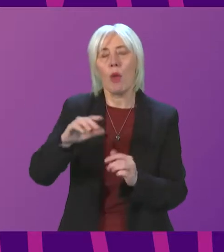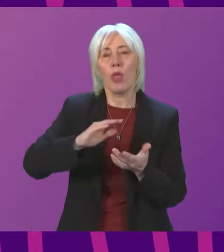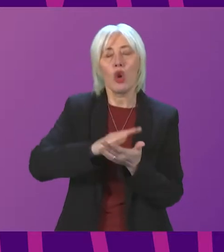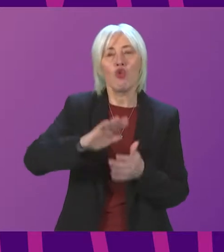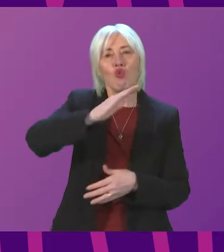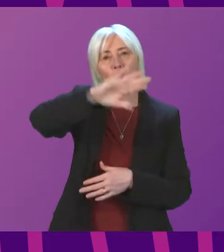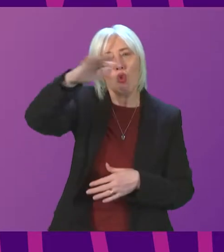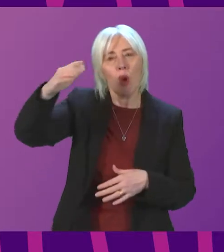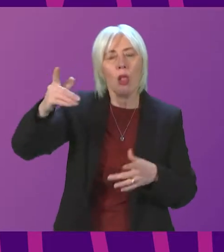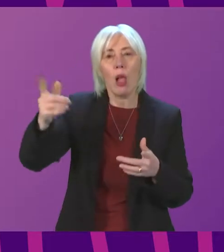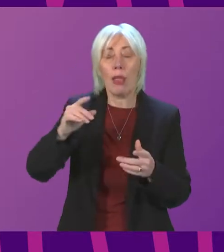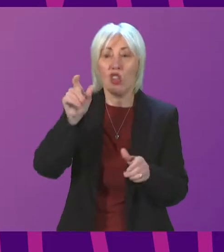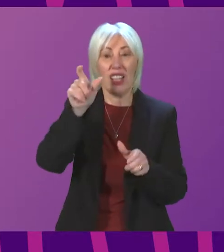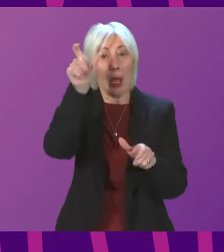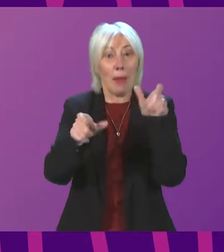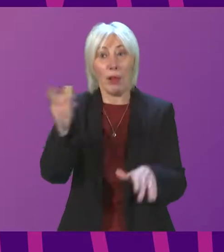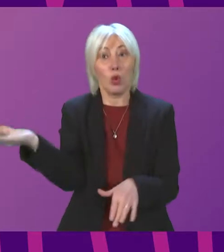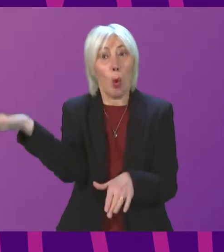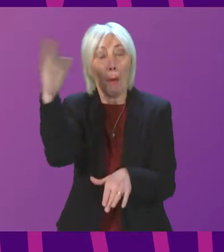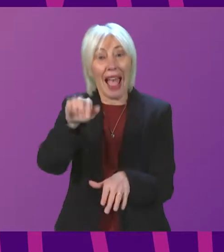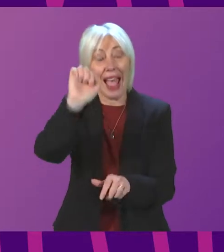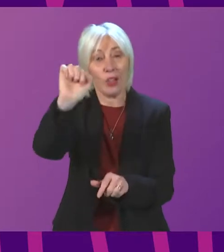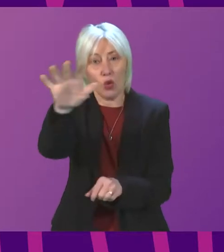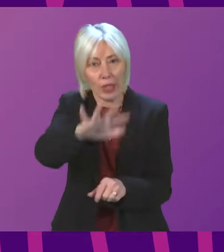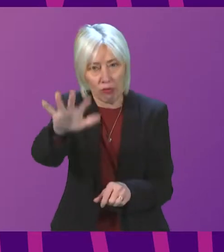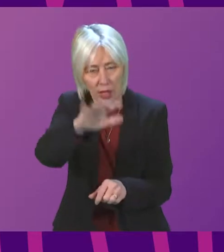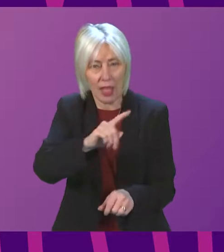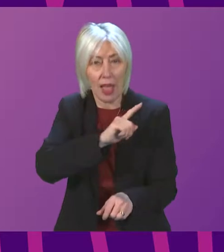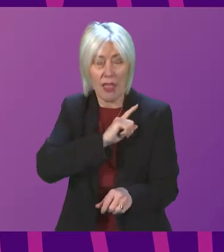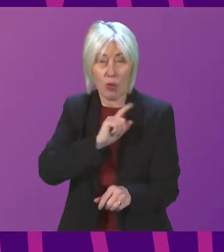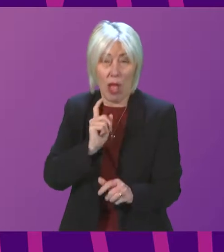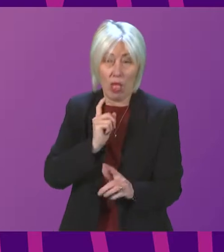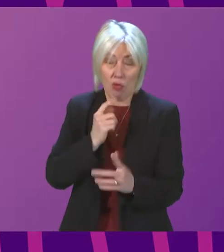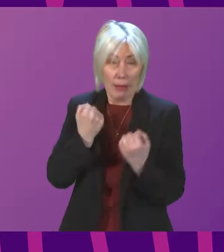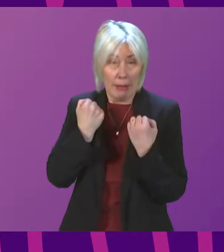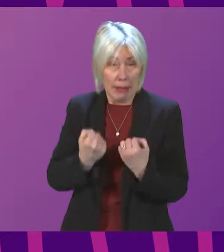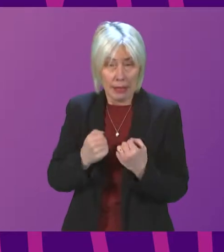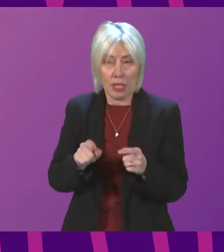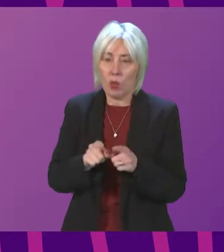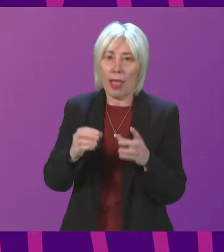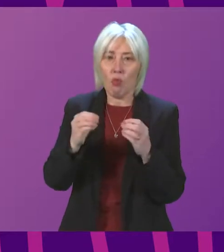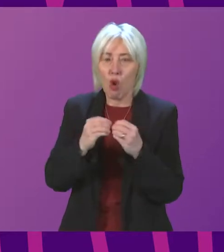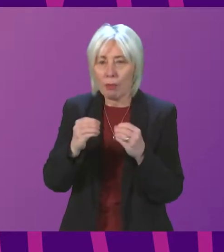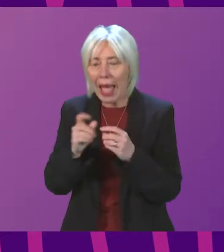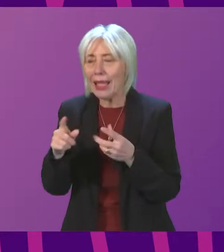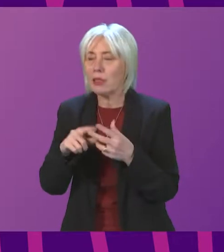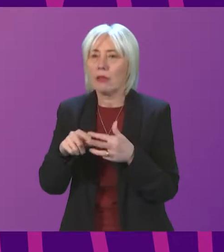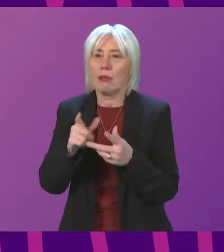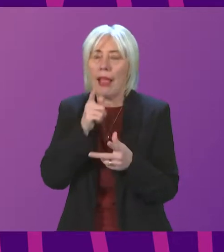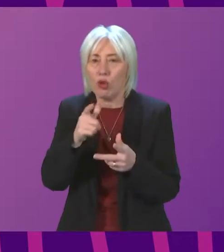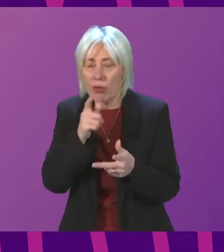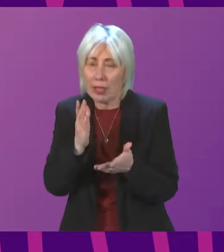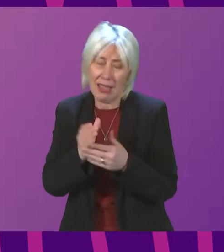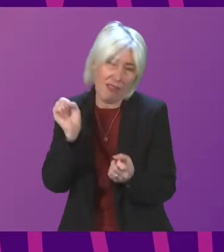repopulation. So that's why the resilience of rural communities and their infrastructure such as broadband and power is so